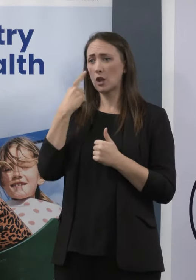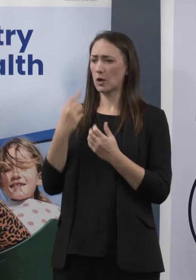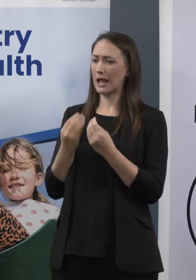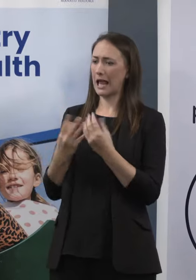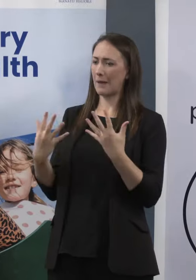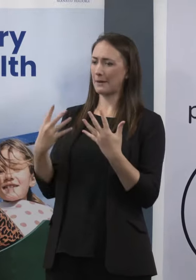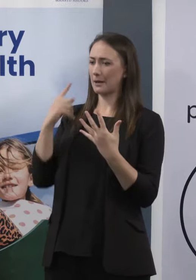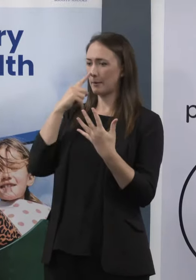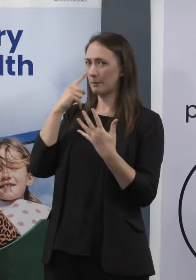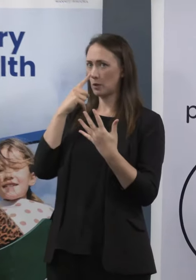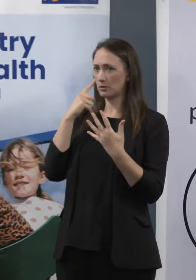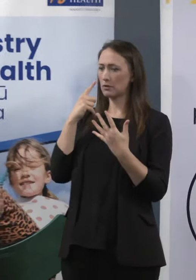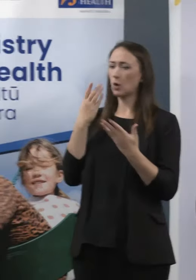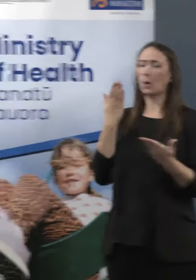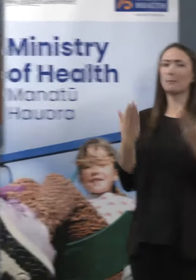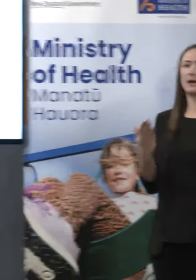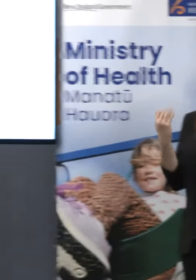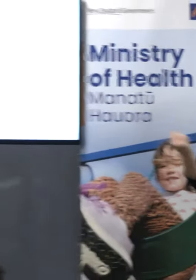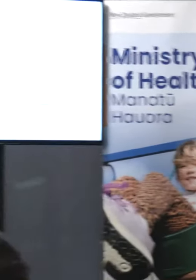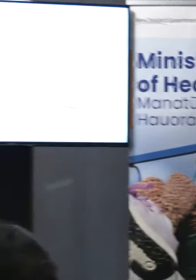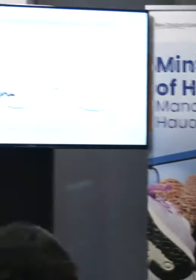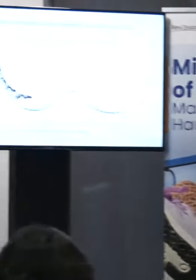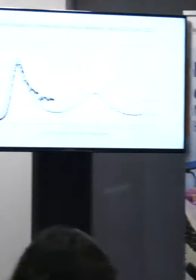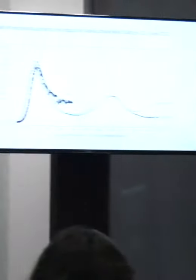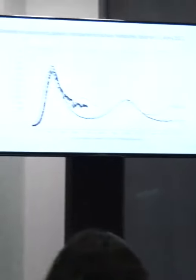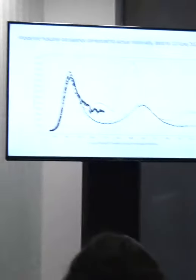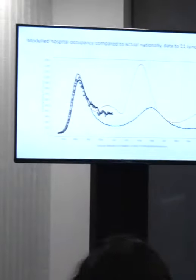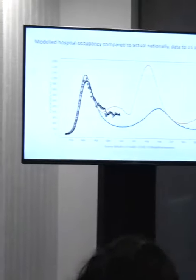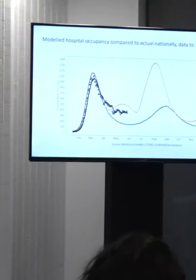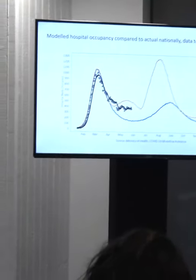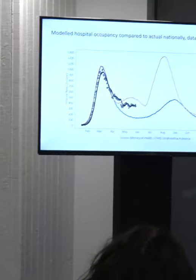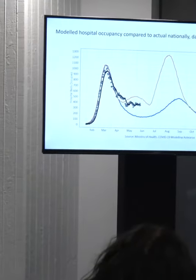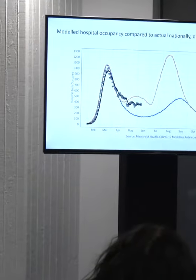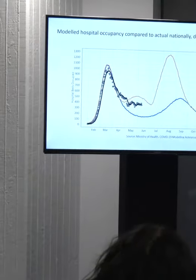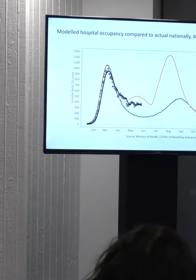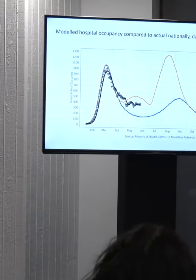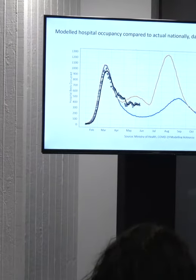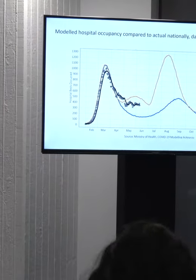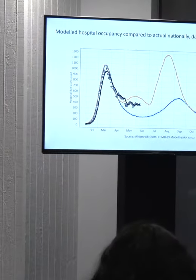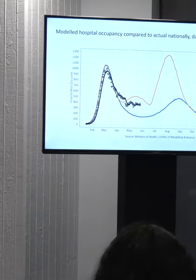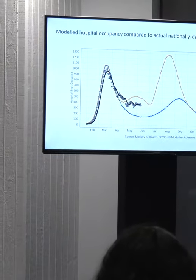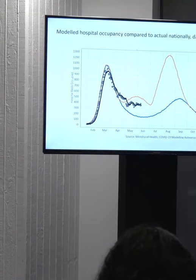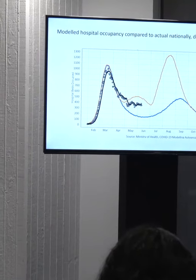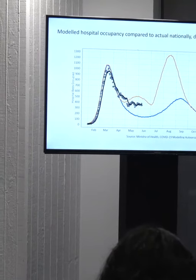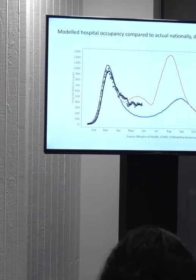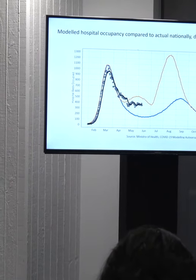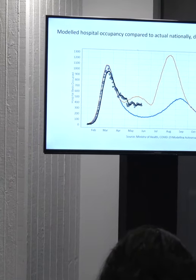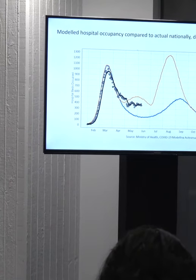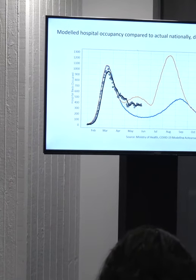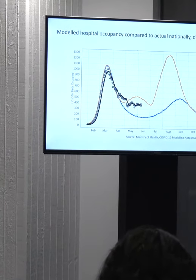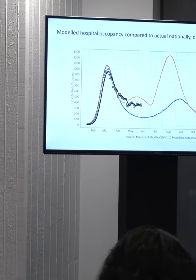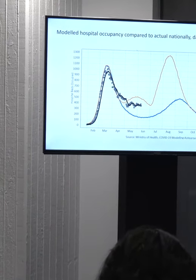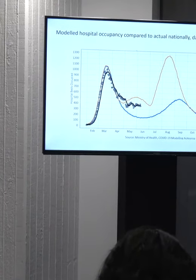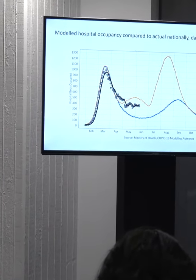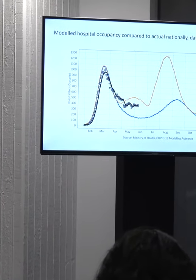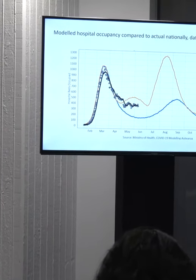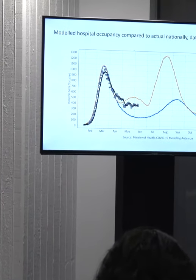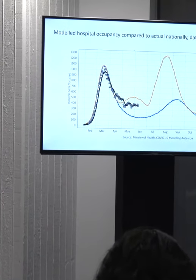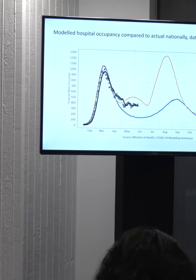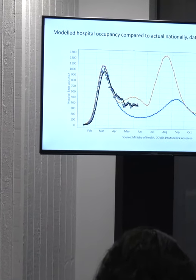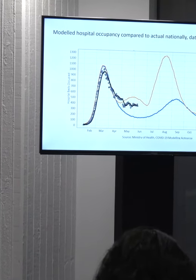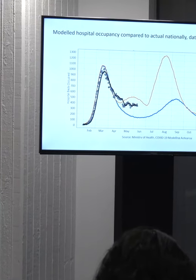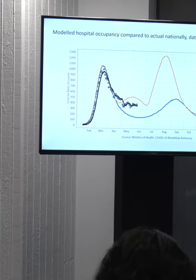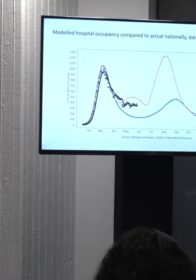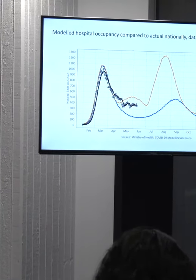modelled. We have seen it continue to come down but very slowly and really levelling off at somewhere between 350 and 400